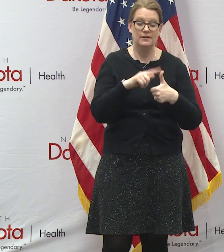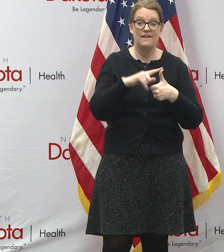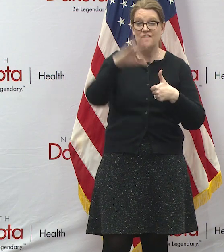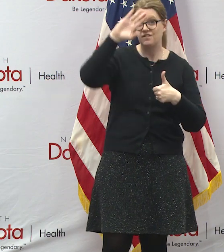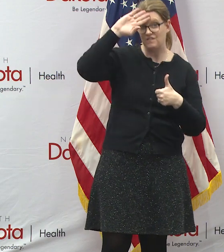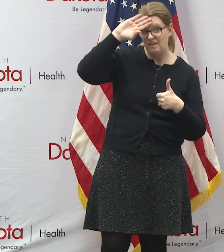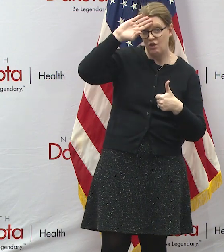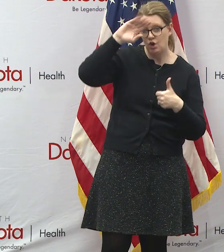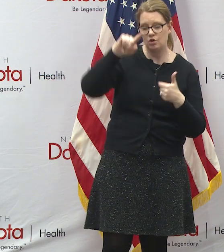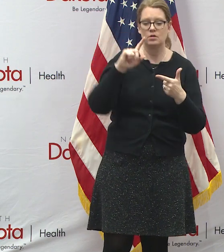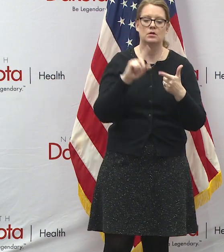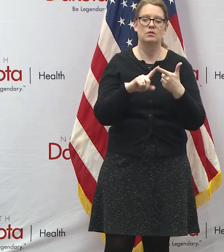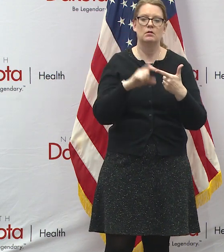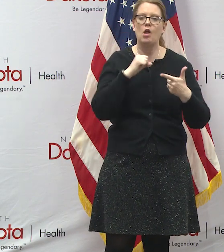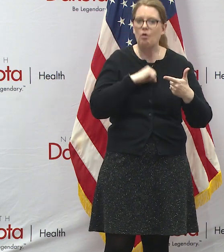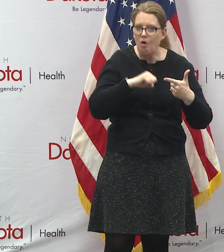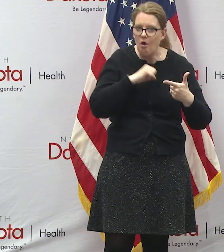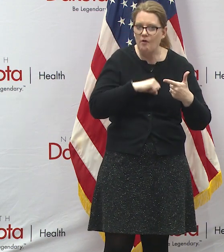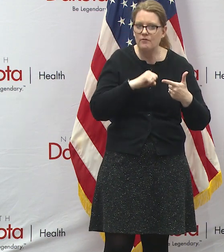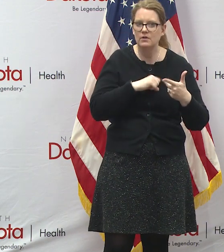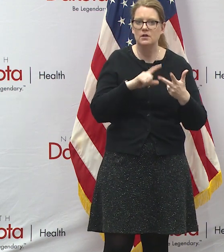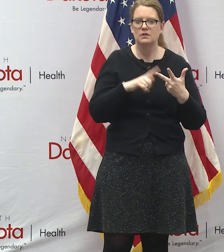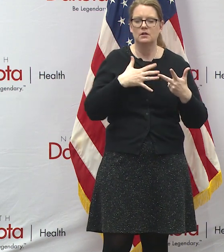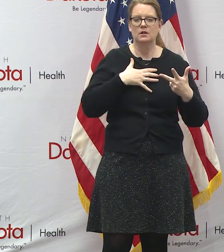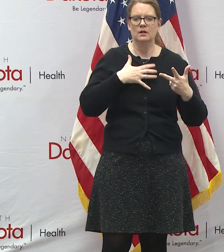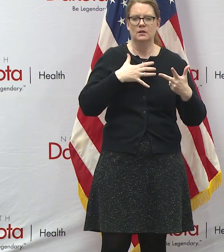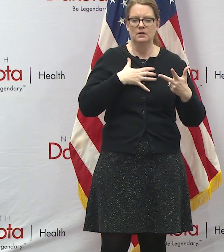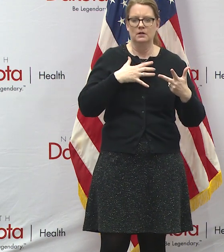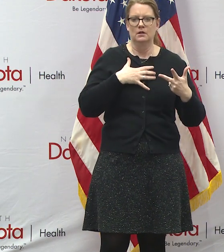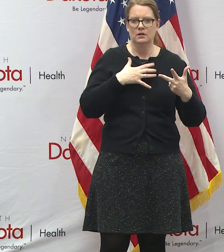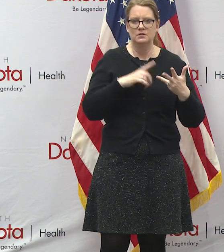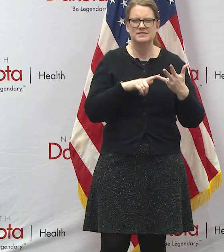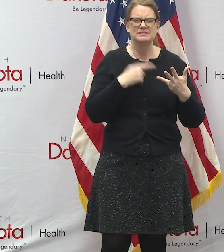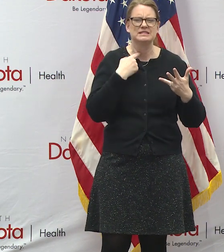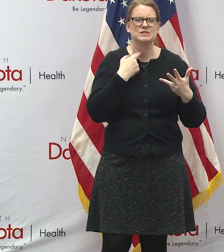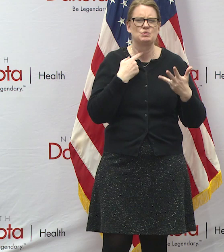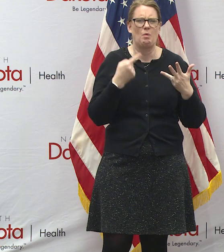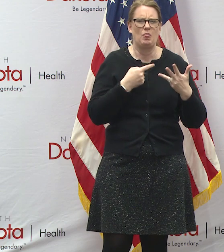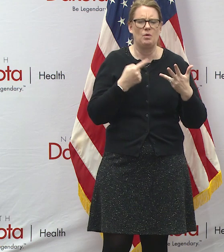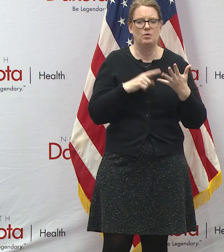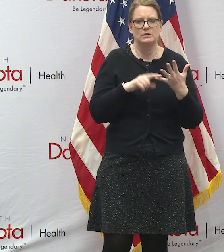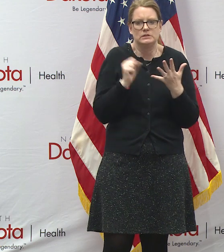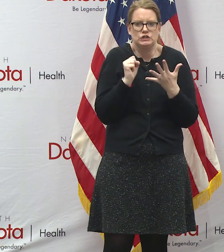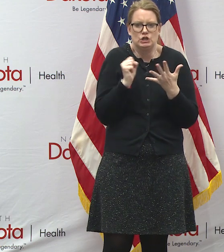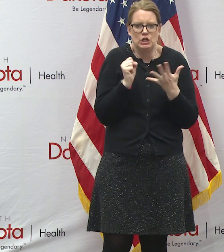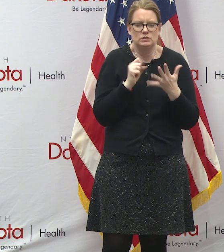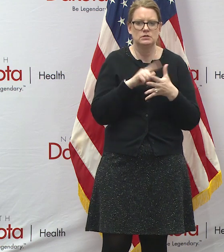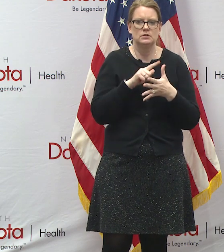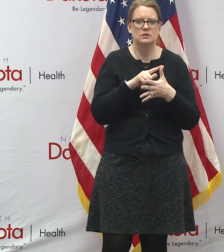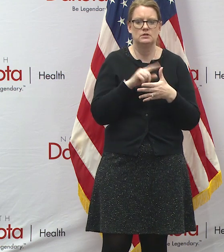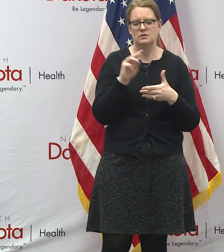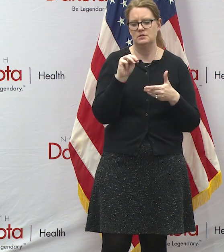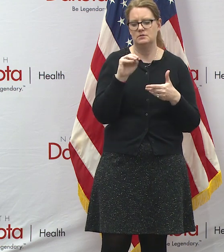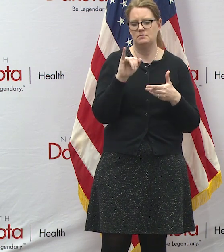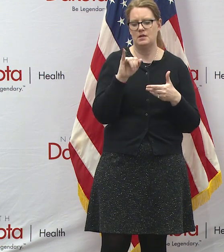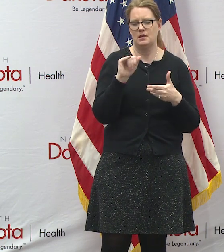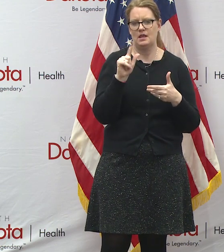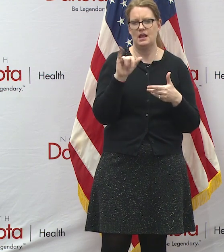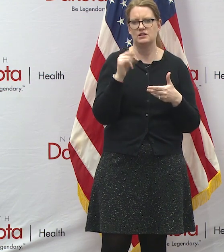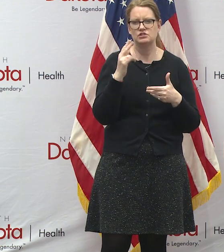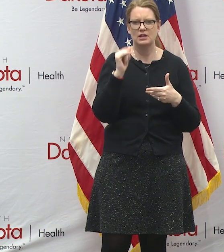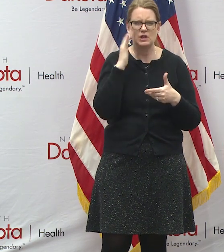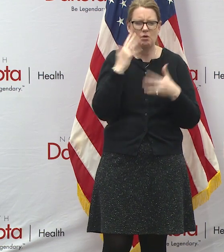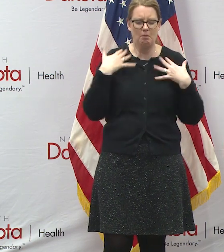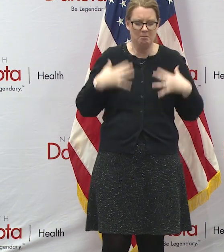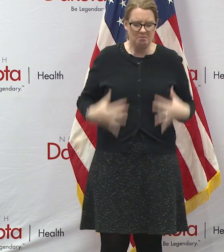and cough shortness of breath sore throat chills myalgia which is that body